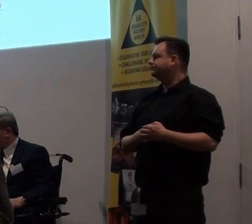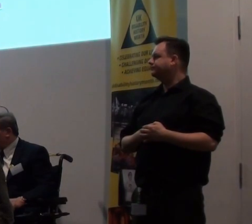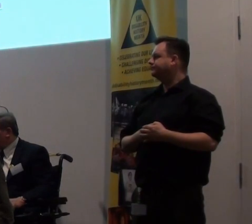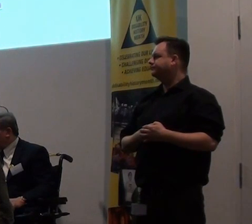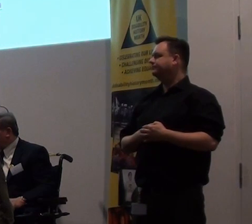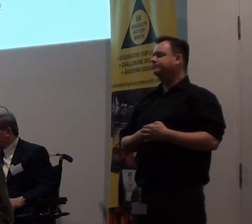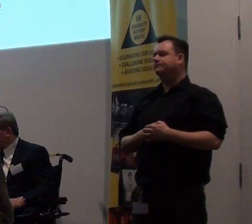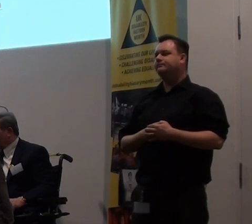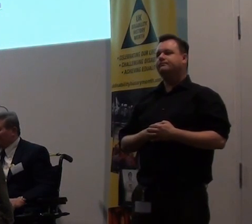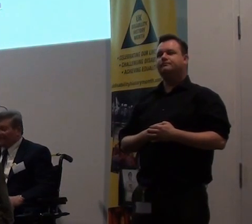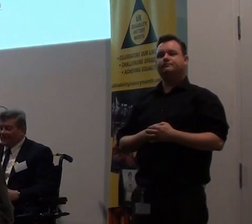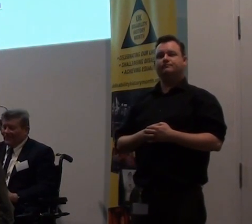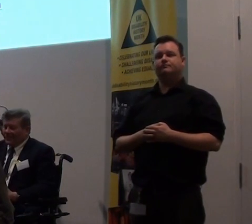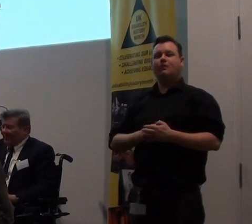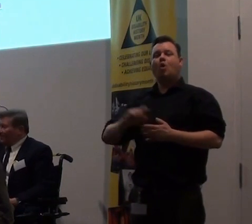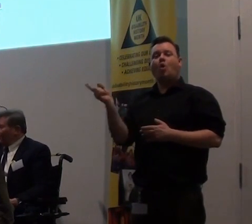What future.